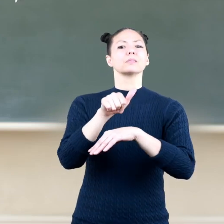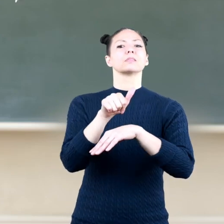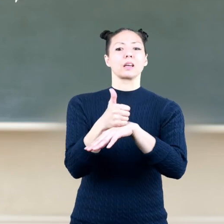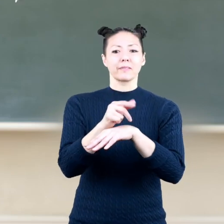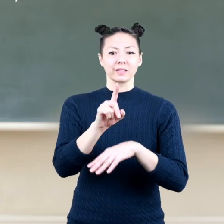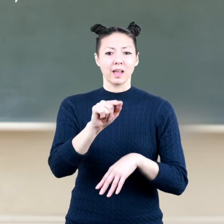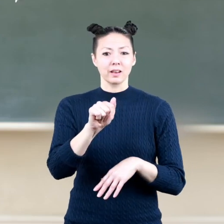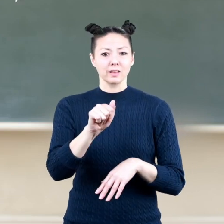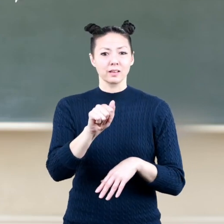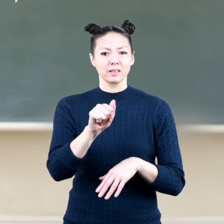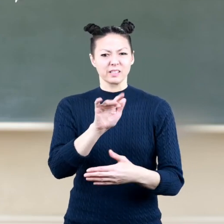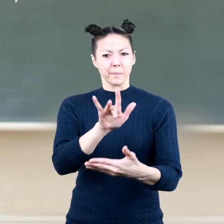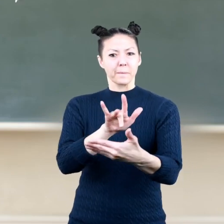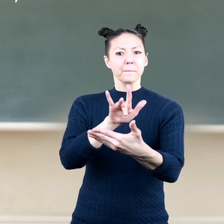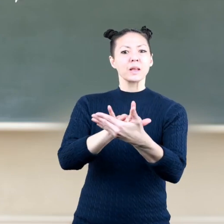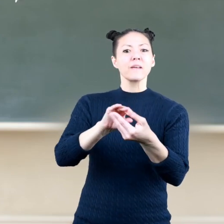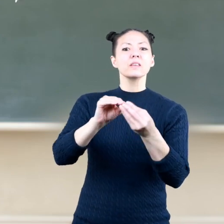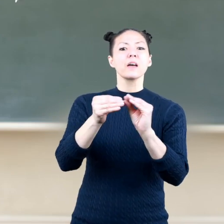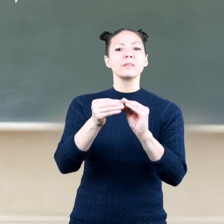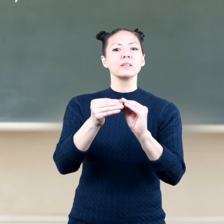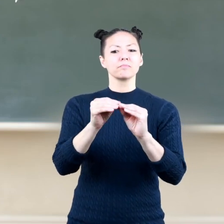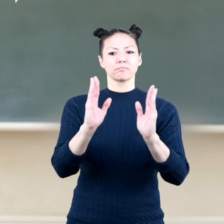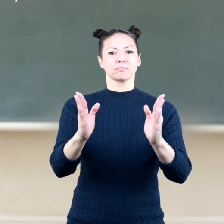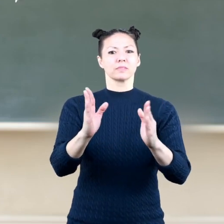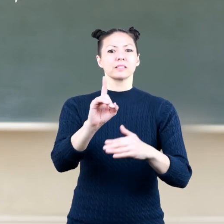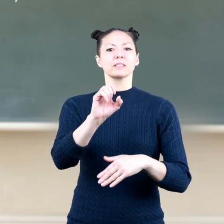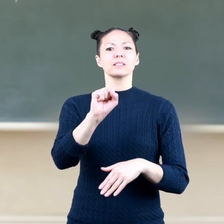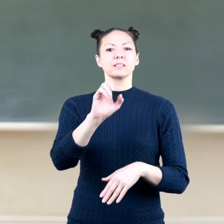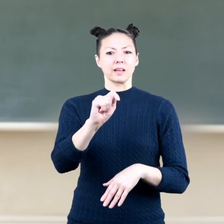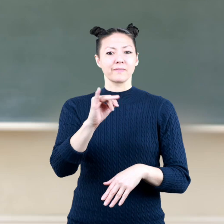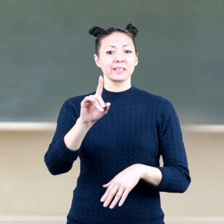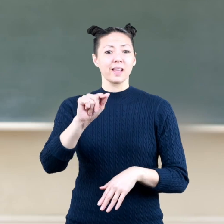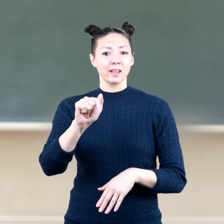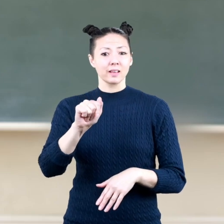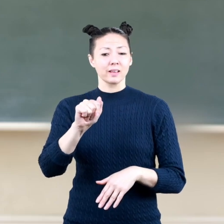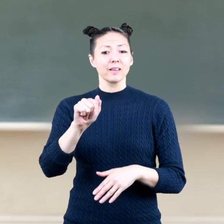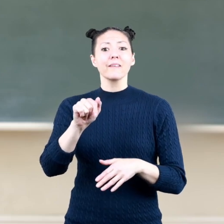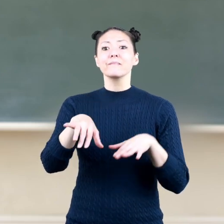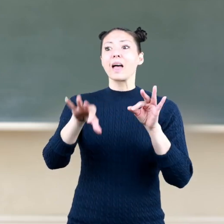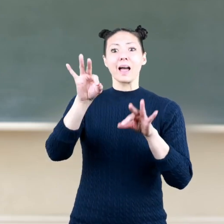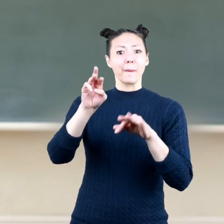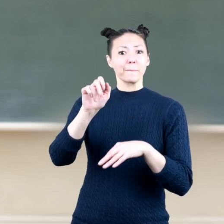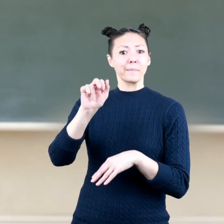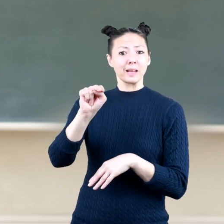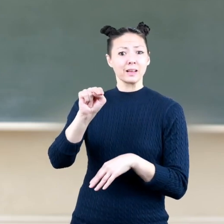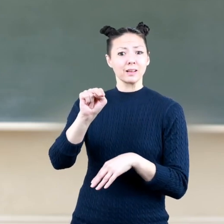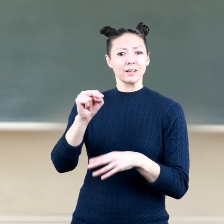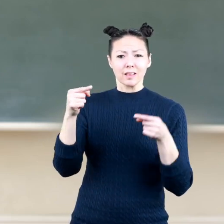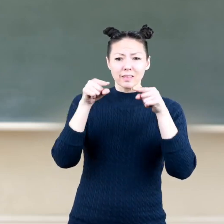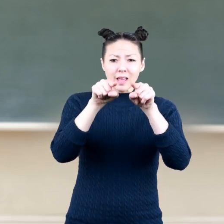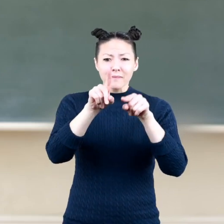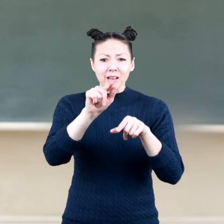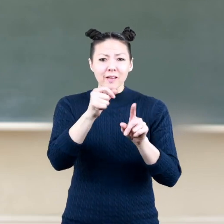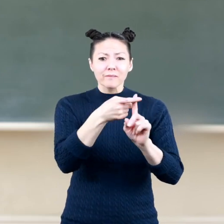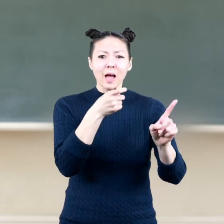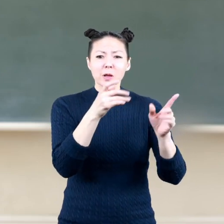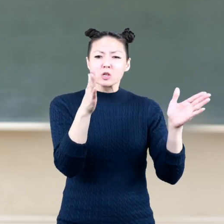of data is the middle number of a set of data to find the median align the data from the smallest to the largest